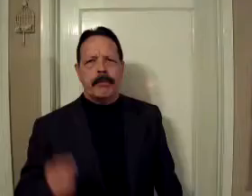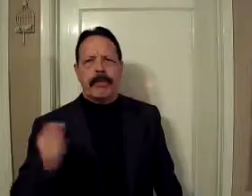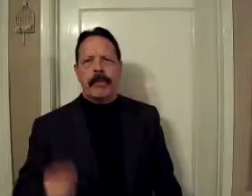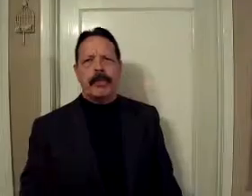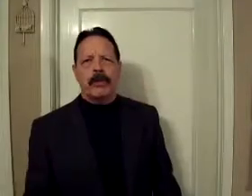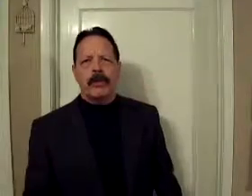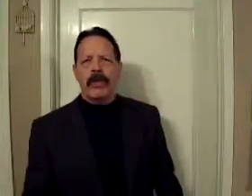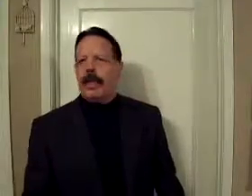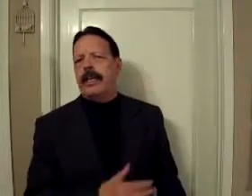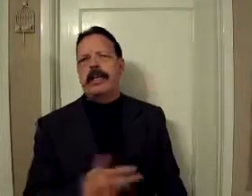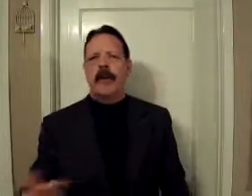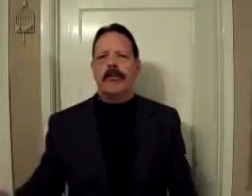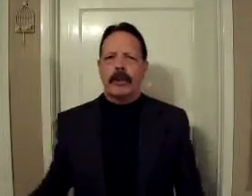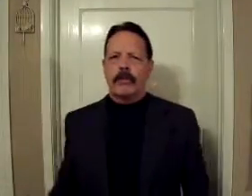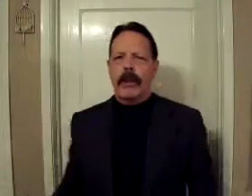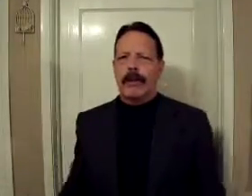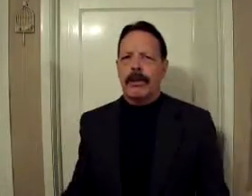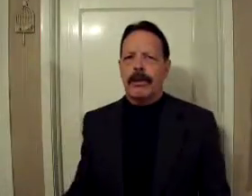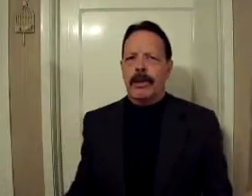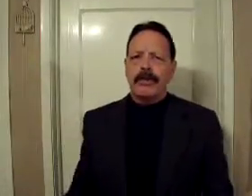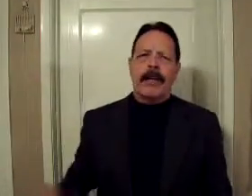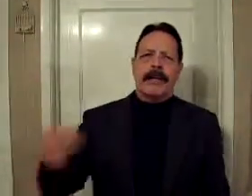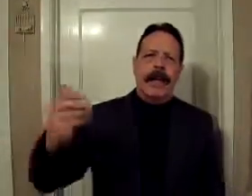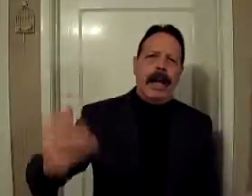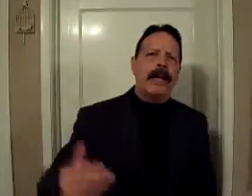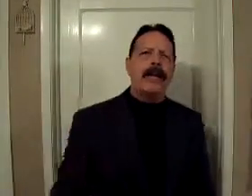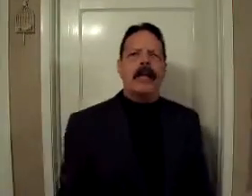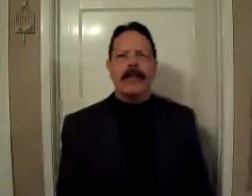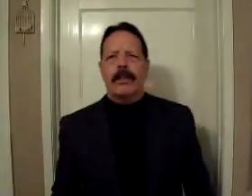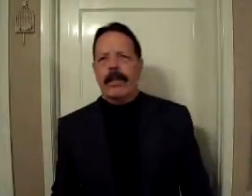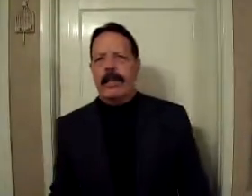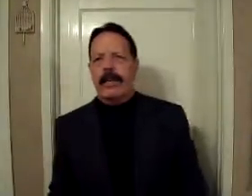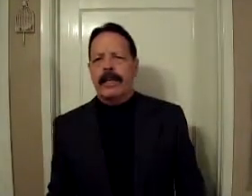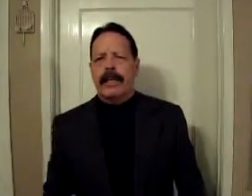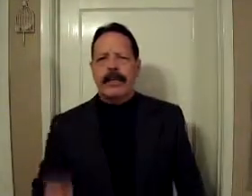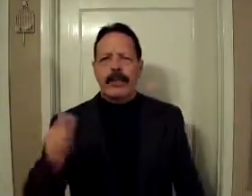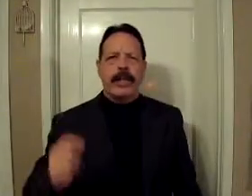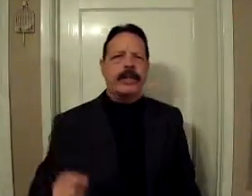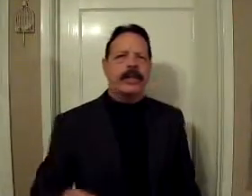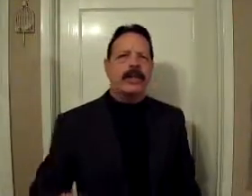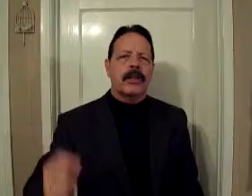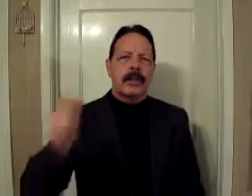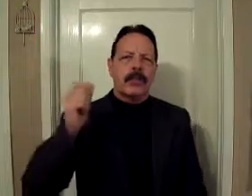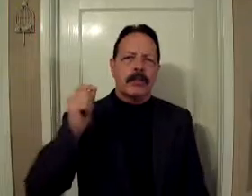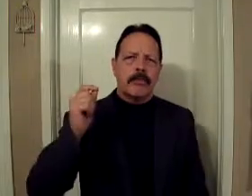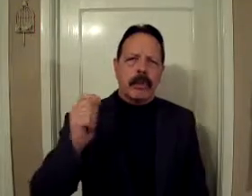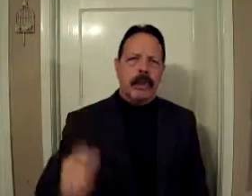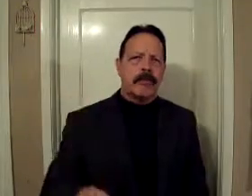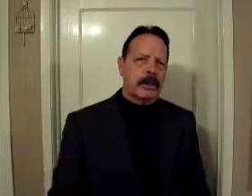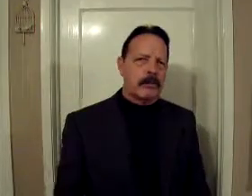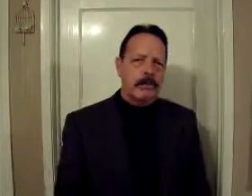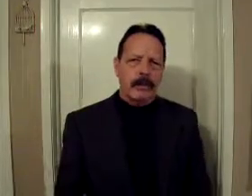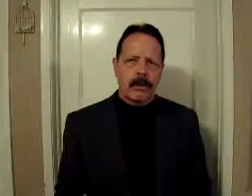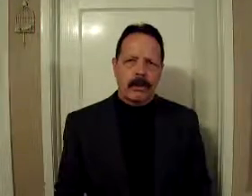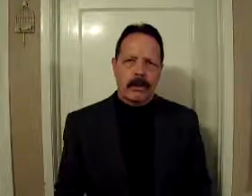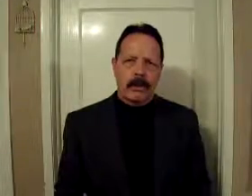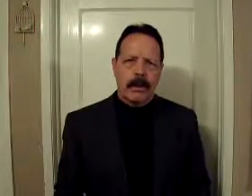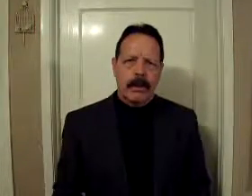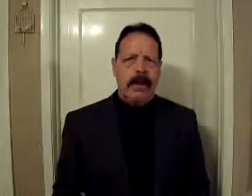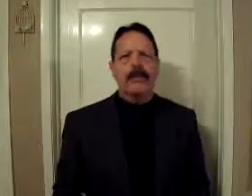being accused, He didn't open His mouth. But at the end of the day, Jesus was blameless before the Lord and